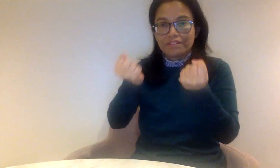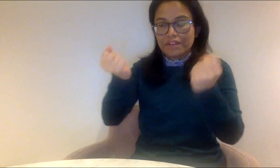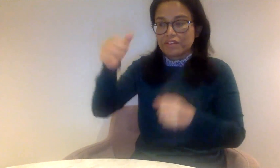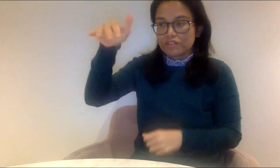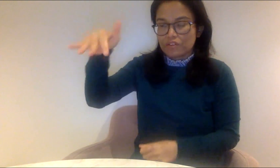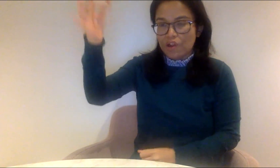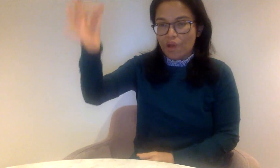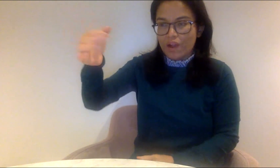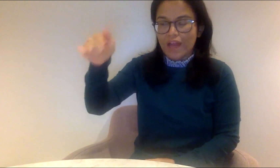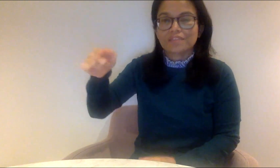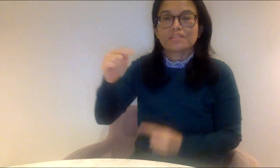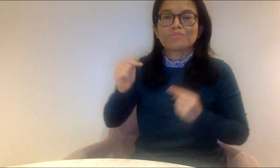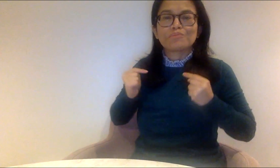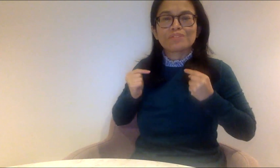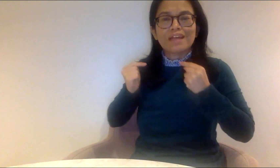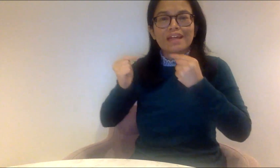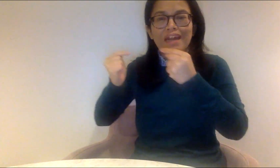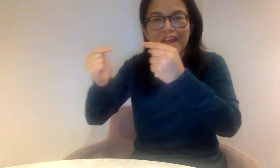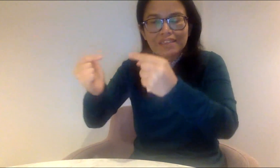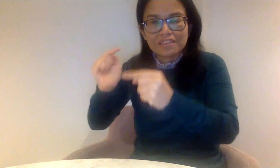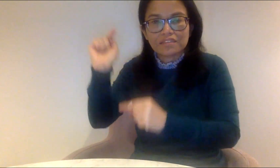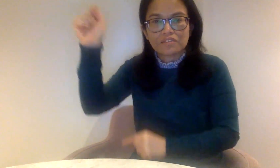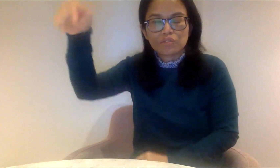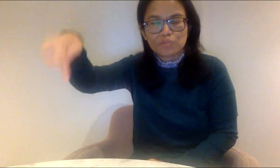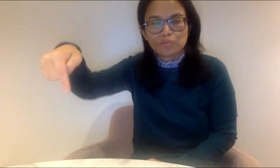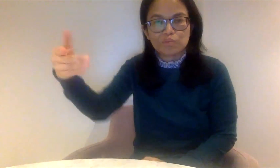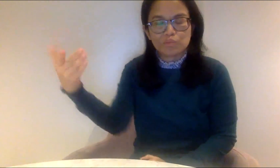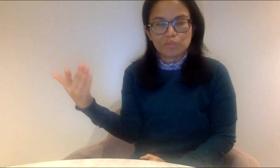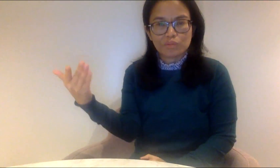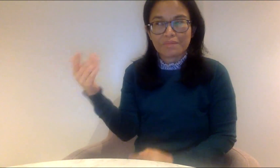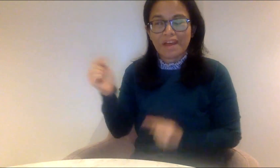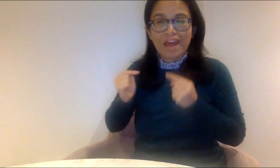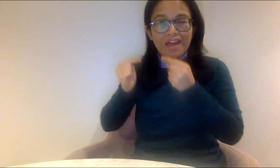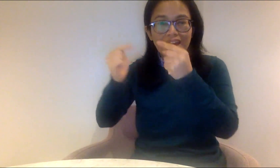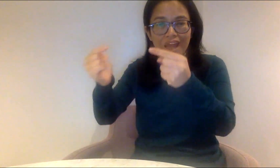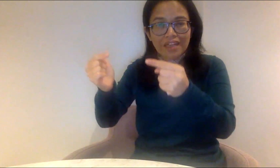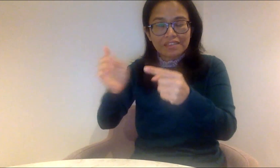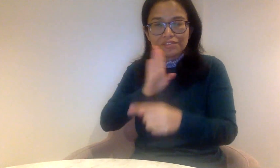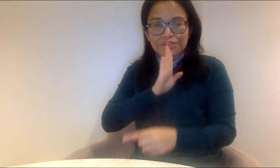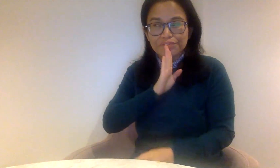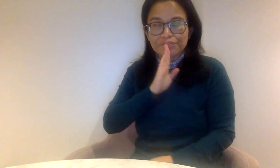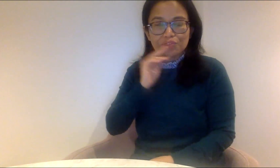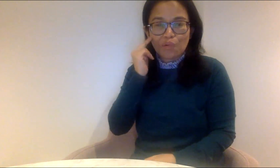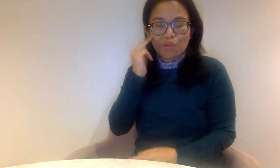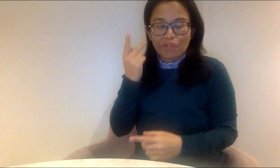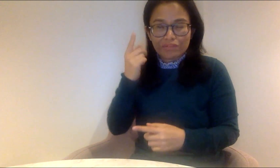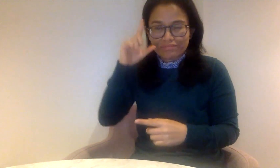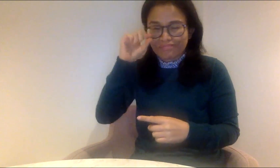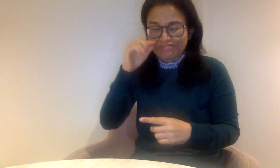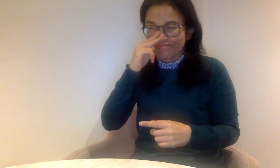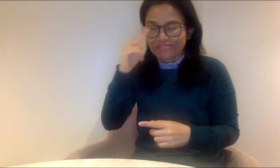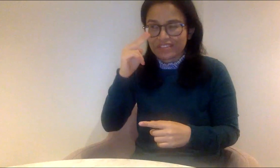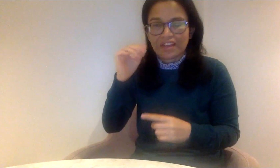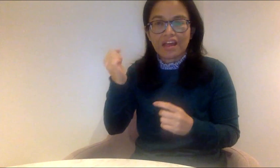Prior to COVID, I would have to travel to a place and I would